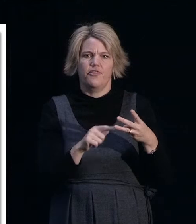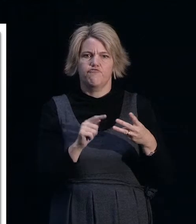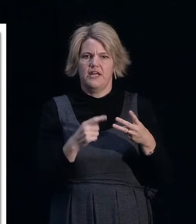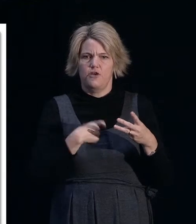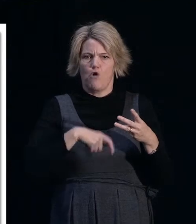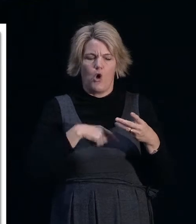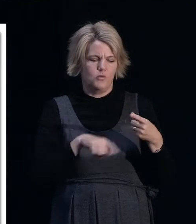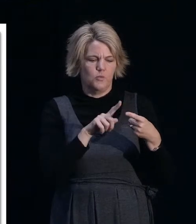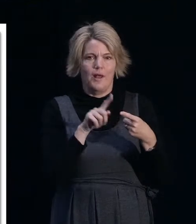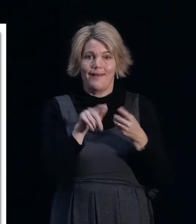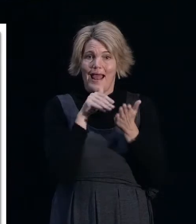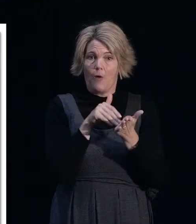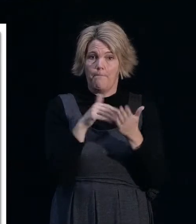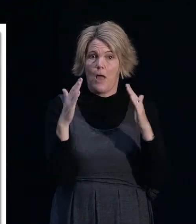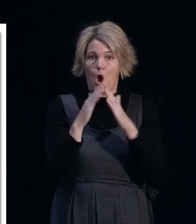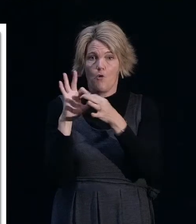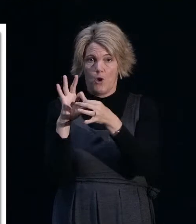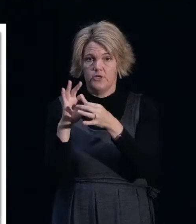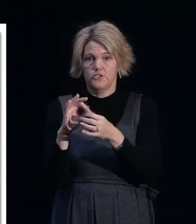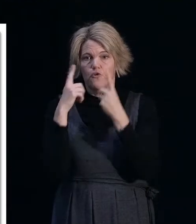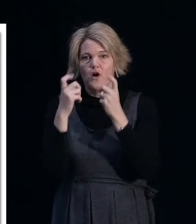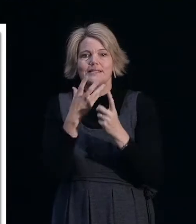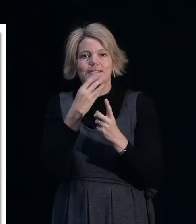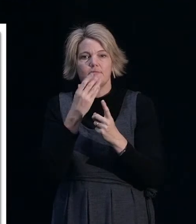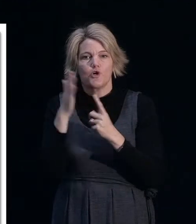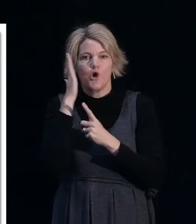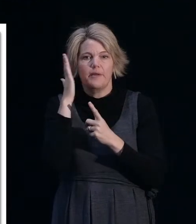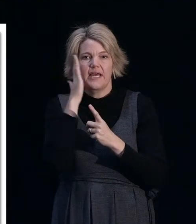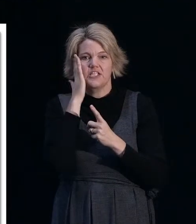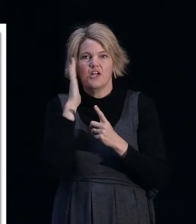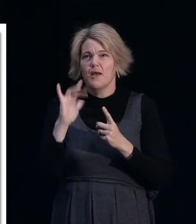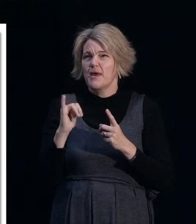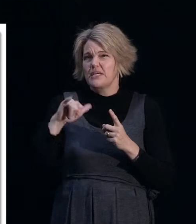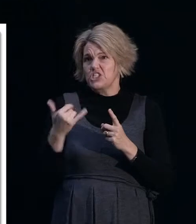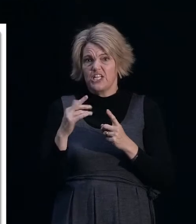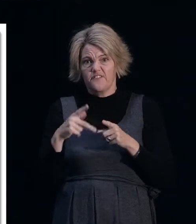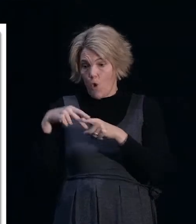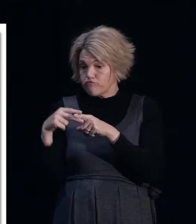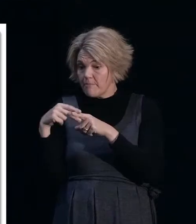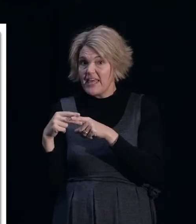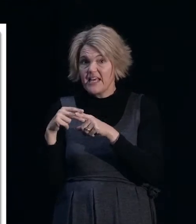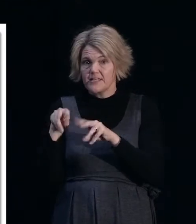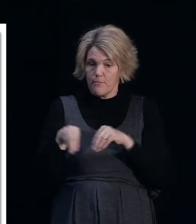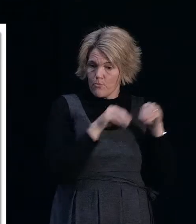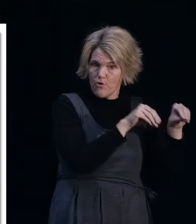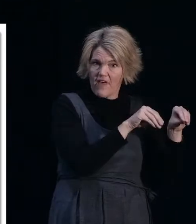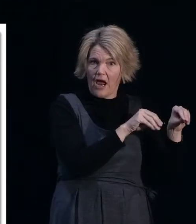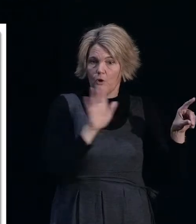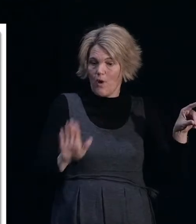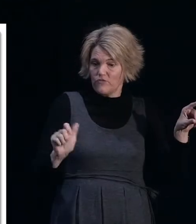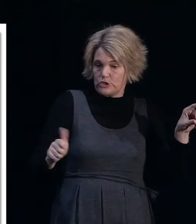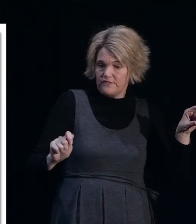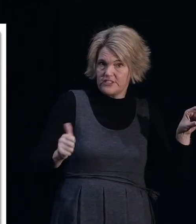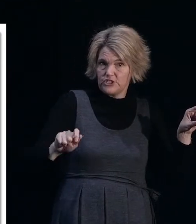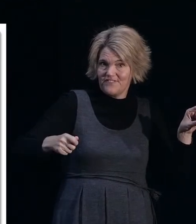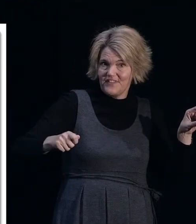assist homeowners to find temporary accommodation. Whether that's just to move out of your home while you have a repair job undertaken or while you're waiting for